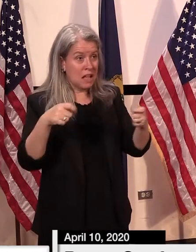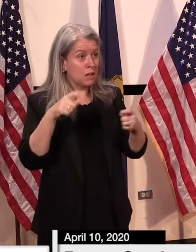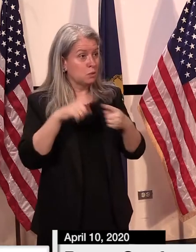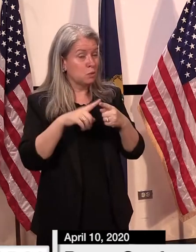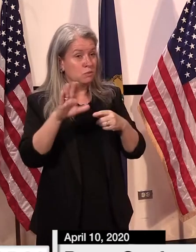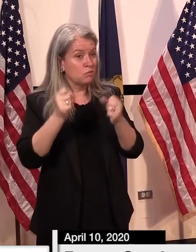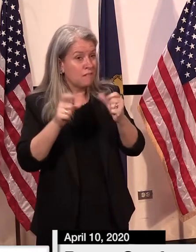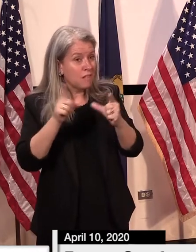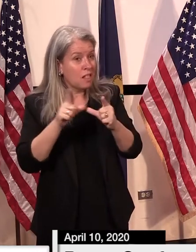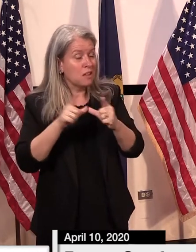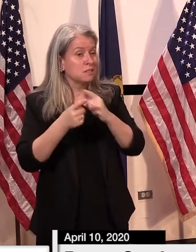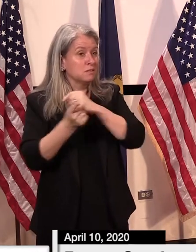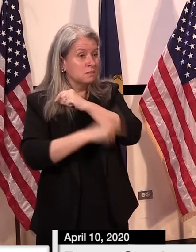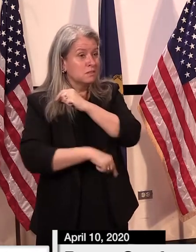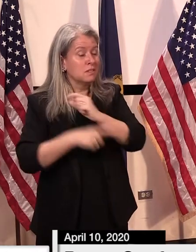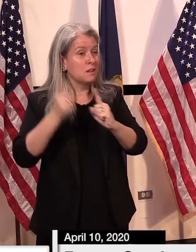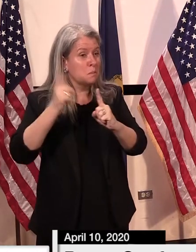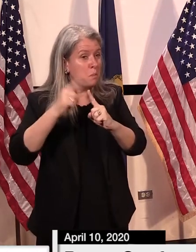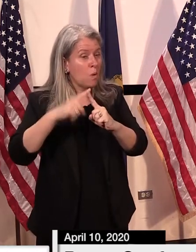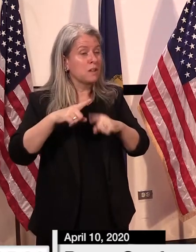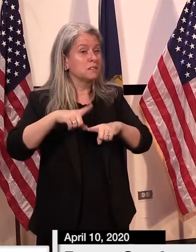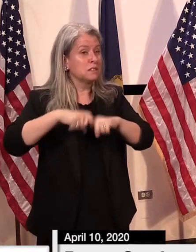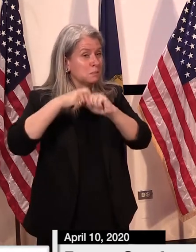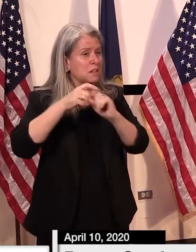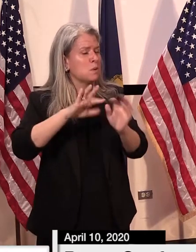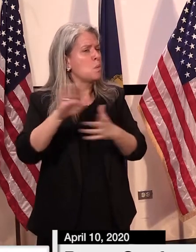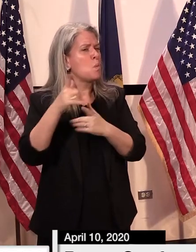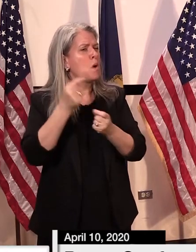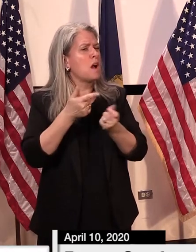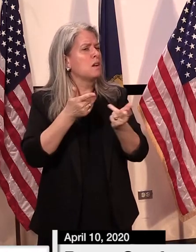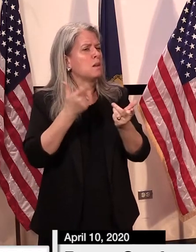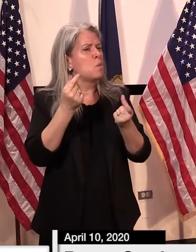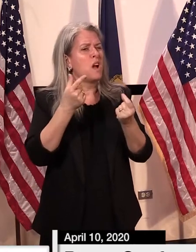driver's license, the point, the suspended driver's license?